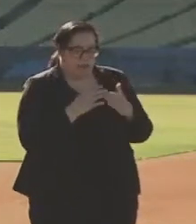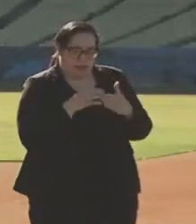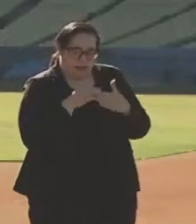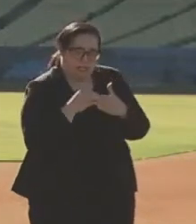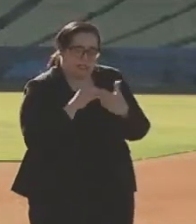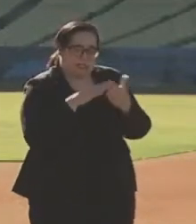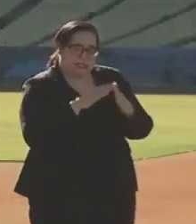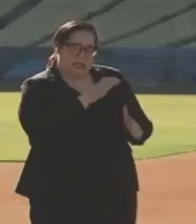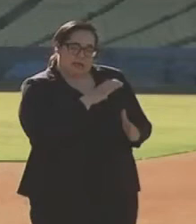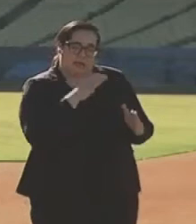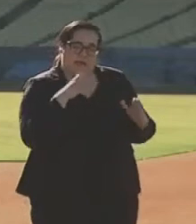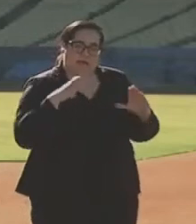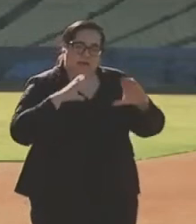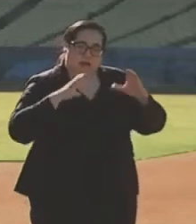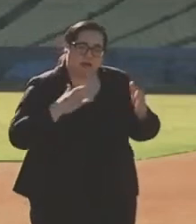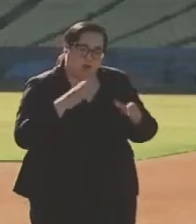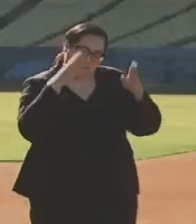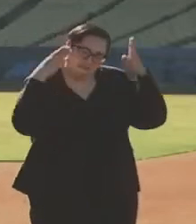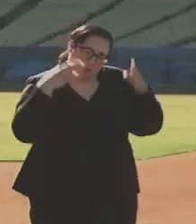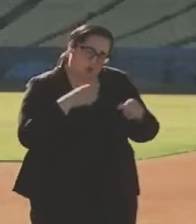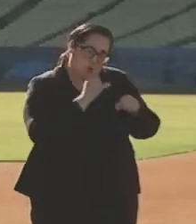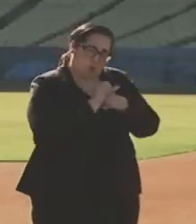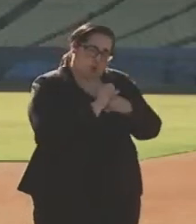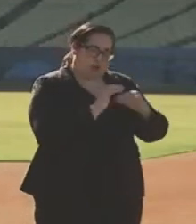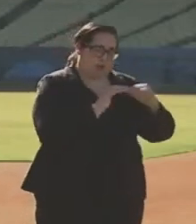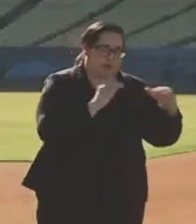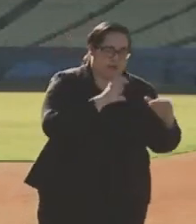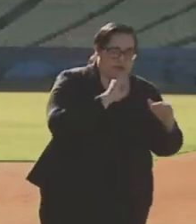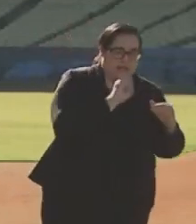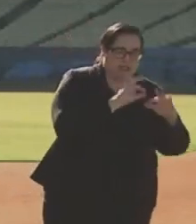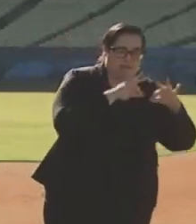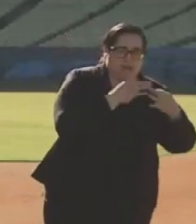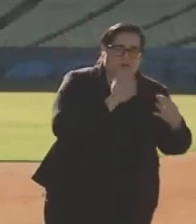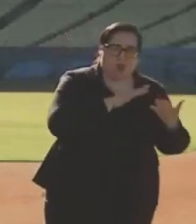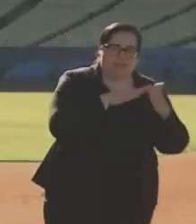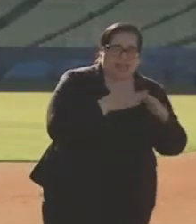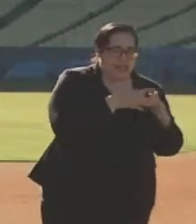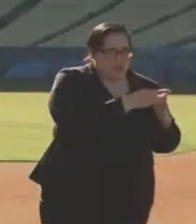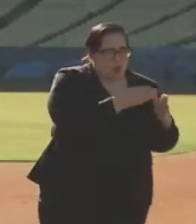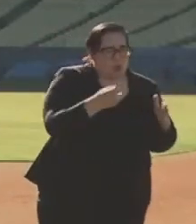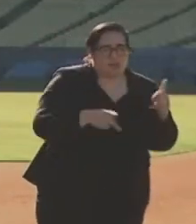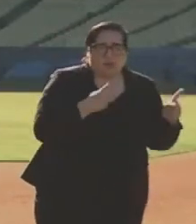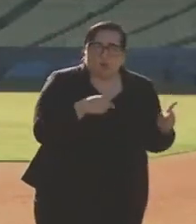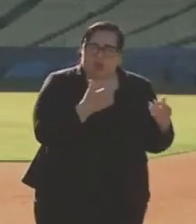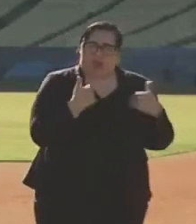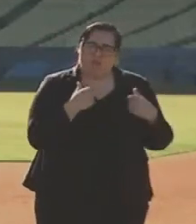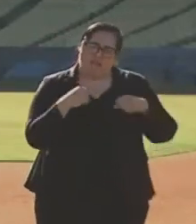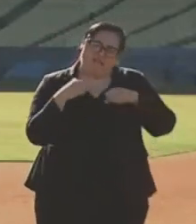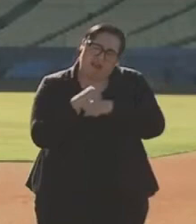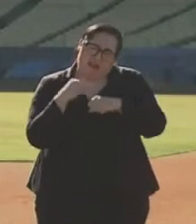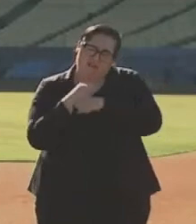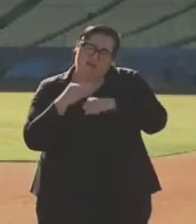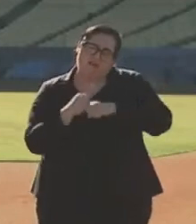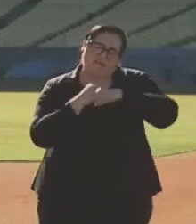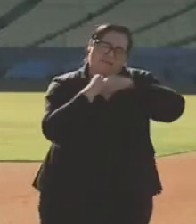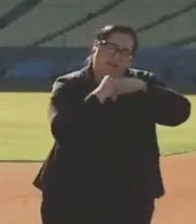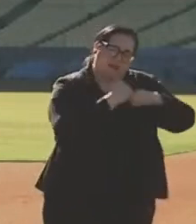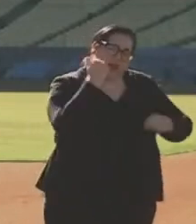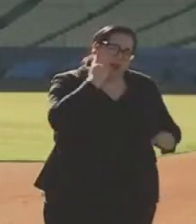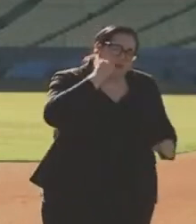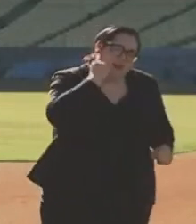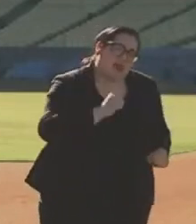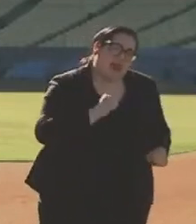that has focused on the working class families of our city These are the people that we have been fighting for every single day.